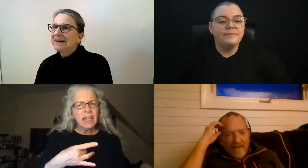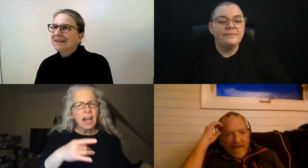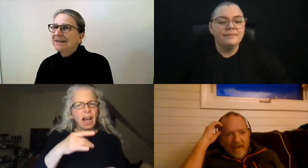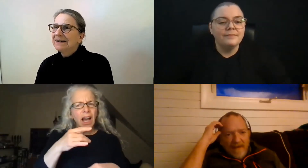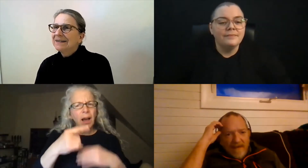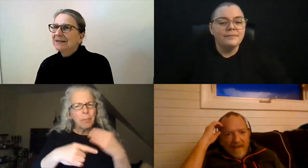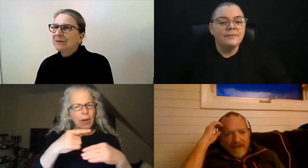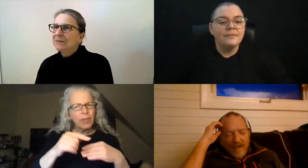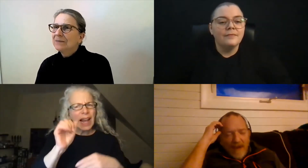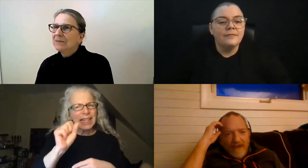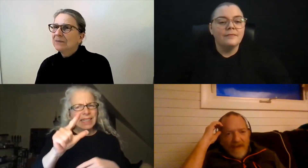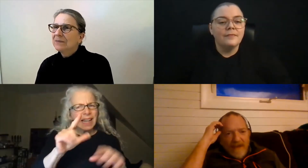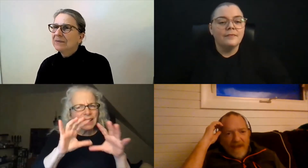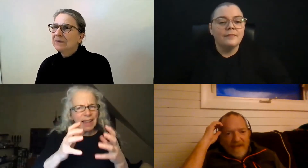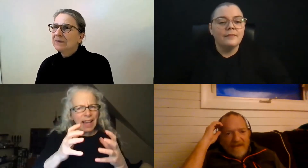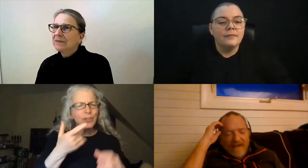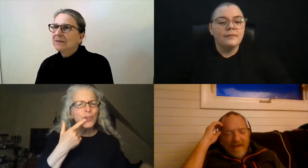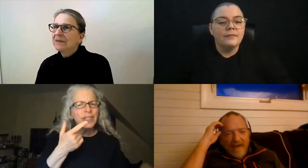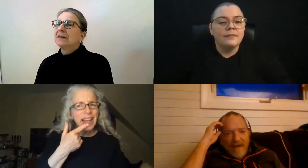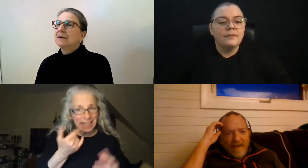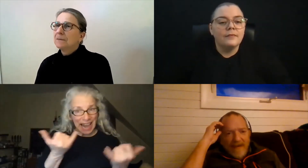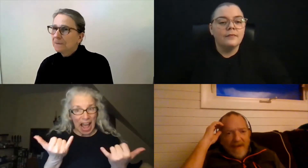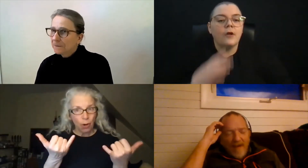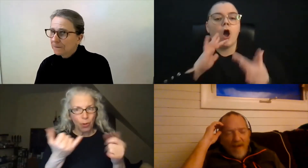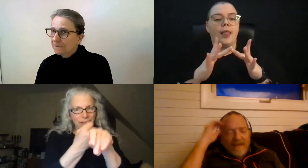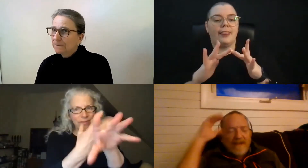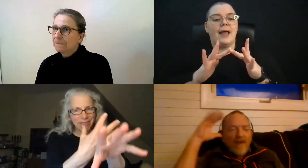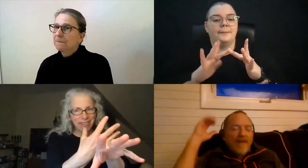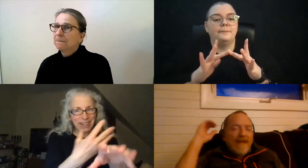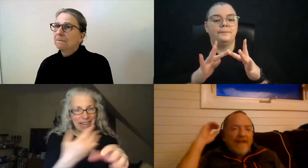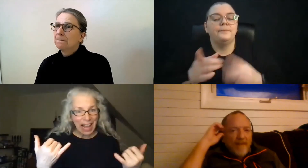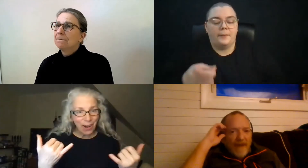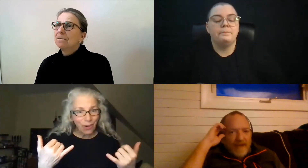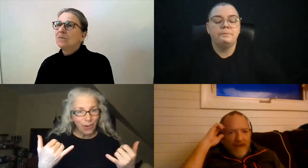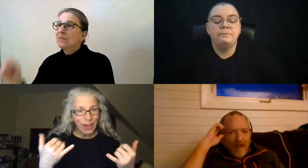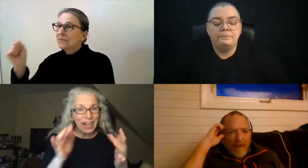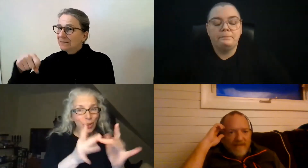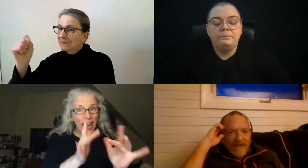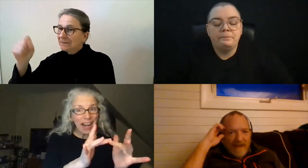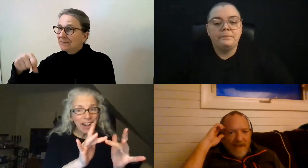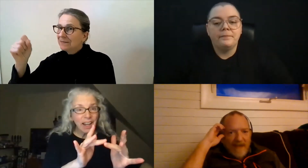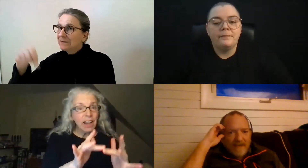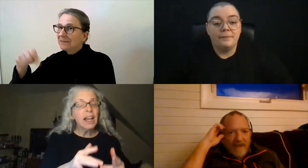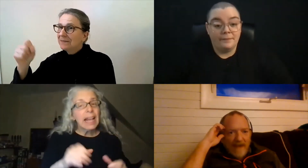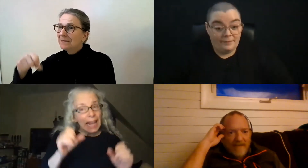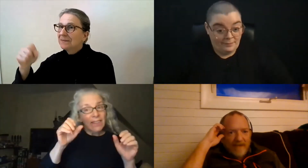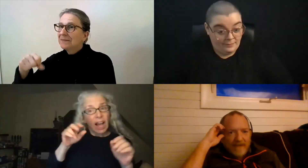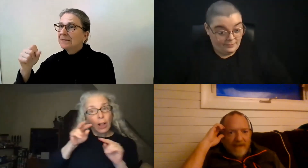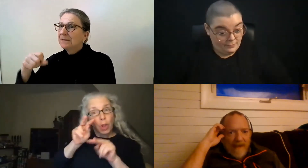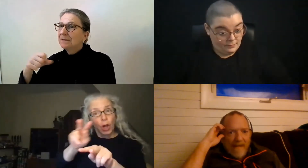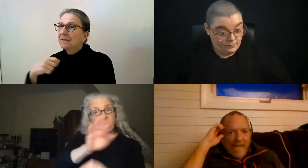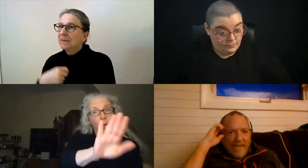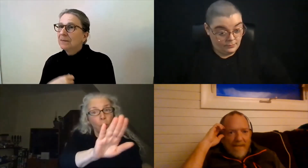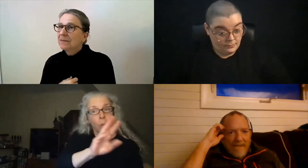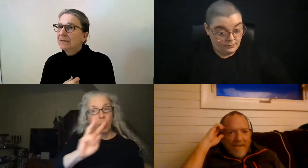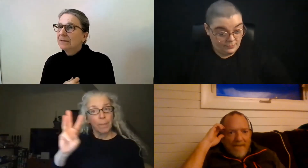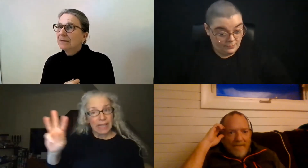instruction. Is that all that information on your website? Let me ask you that first.